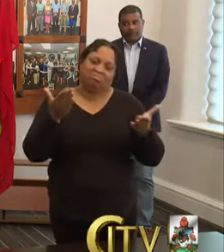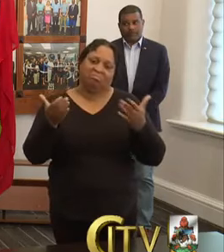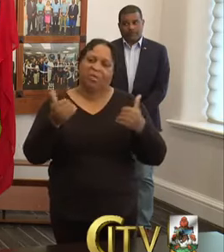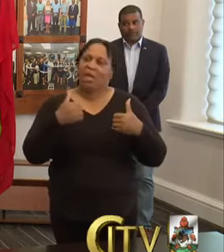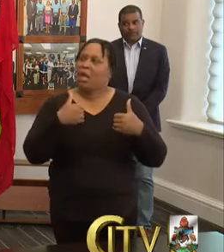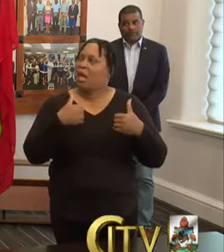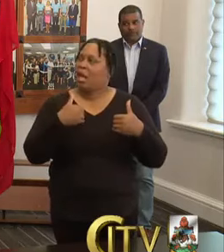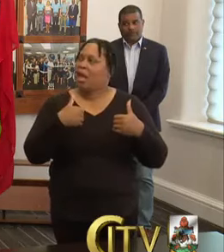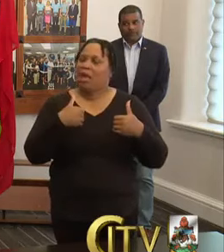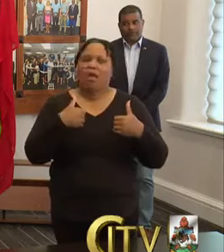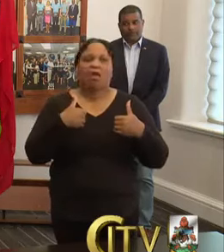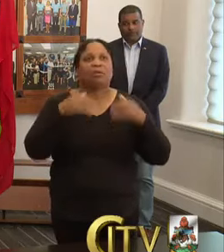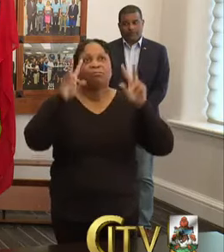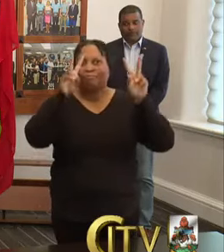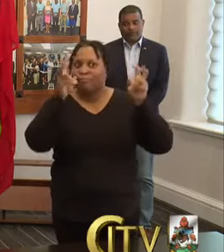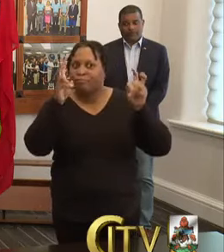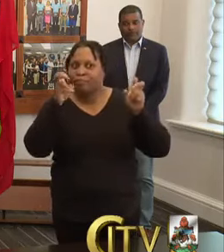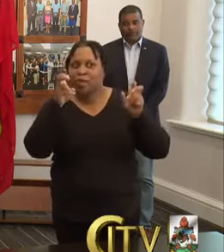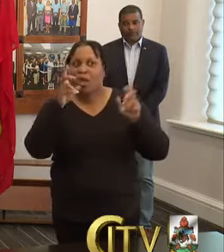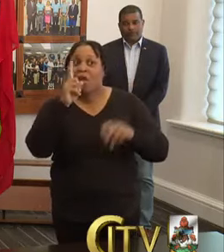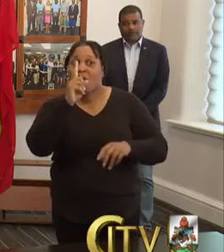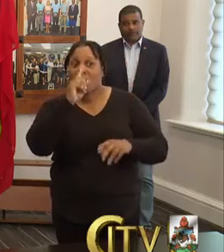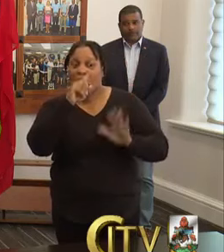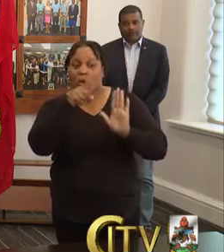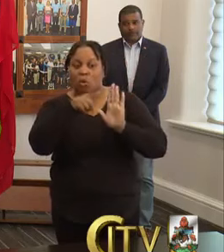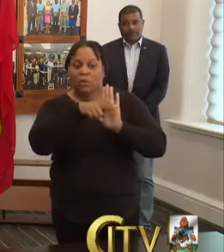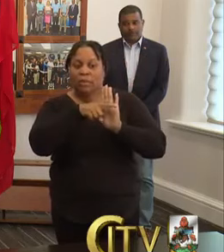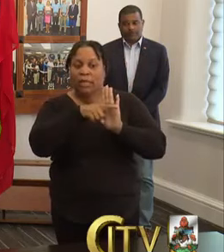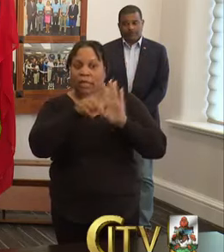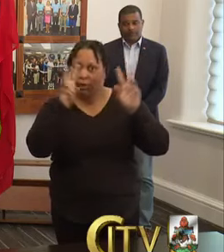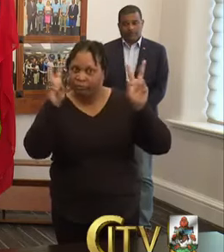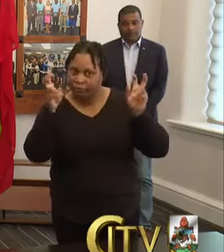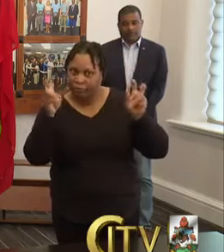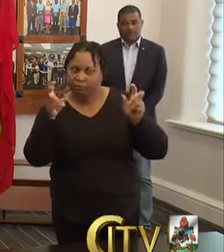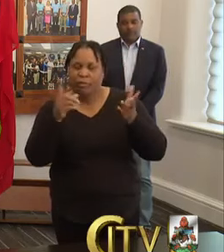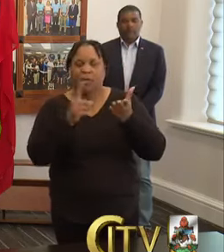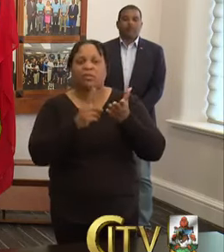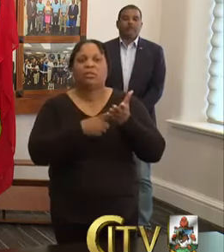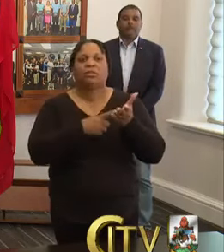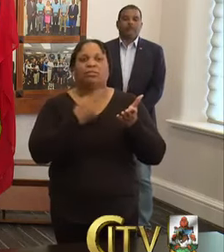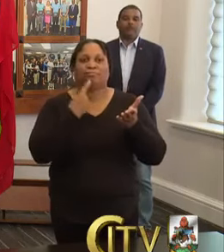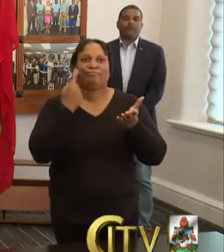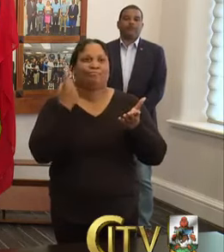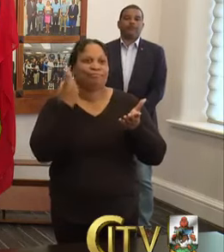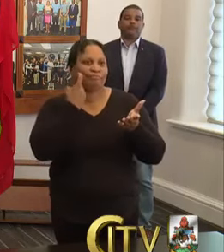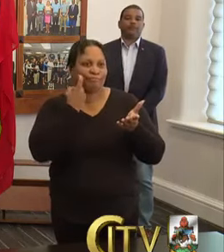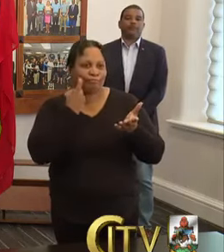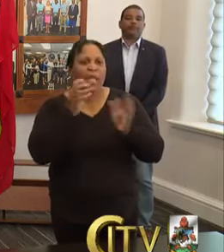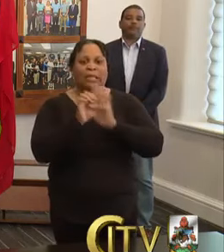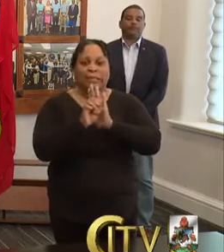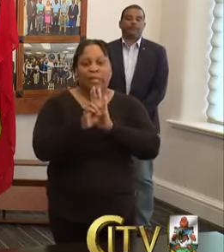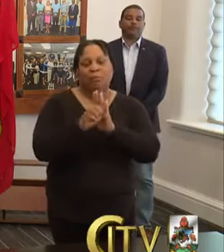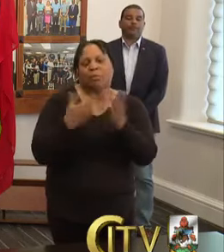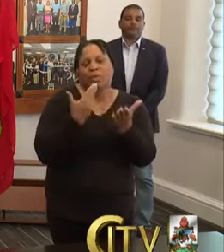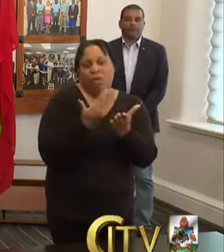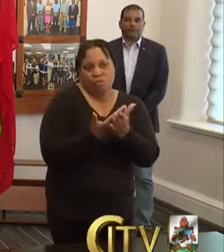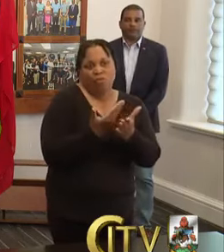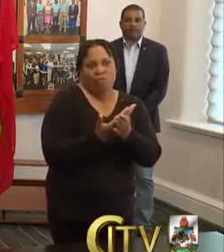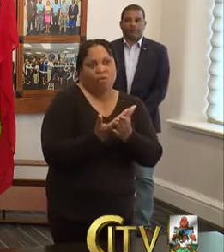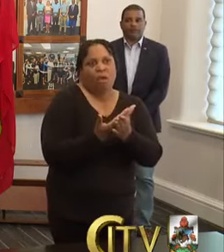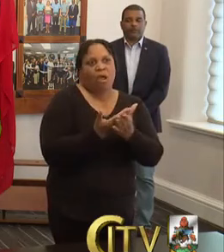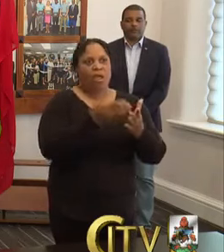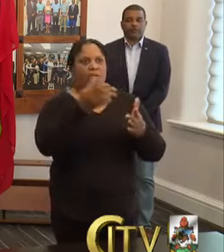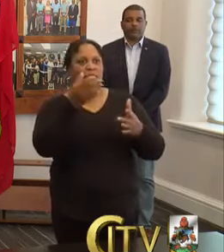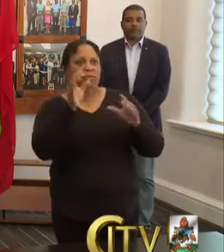what's referred to as a false negative. So once a person becomes symptomatic, so let's say they arrived on the 13th, they become symptomatic